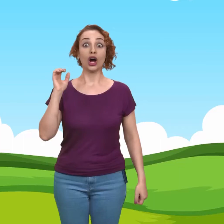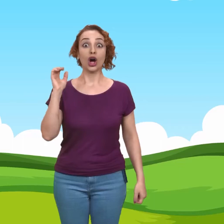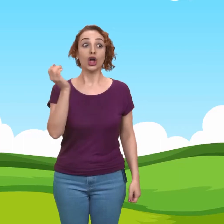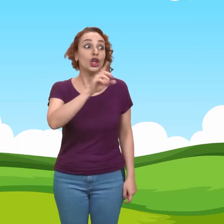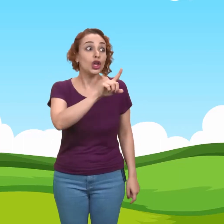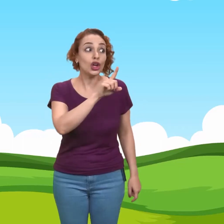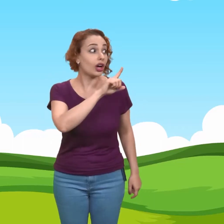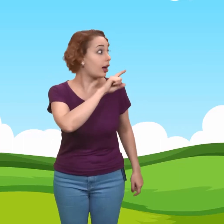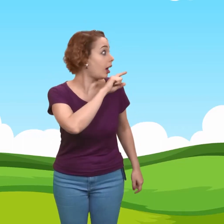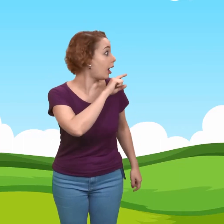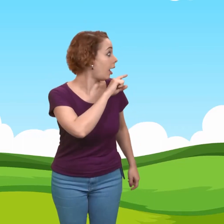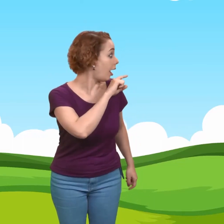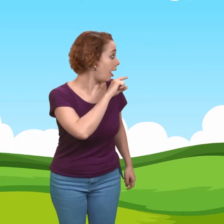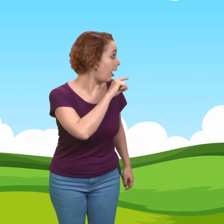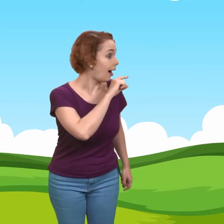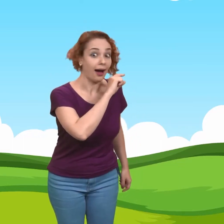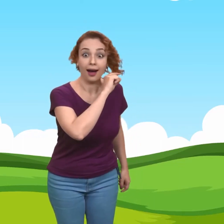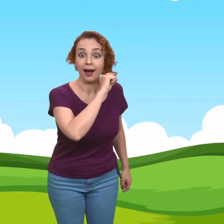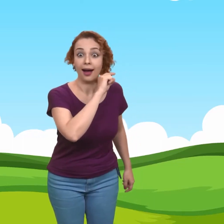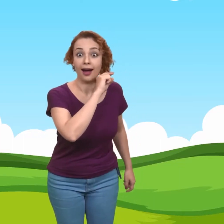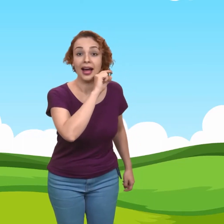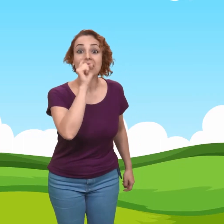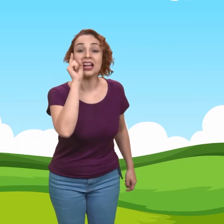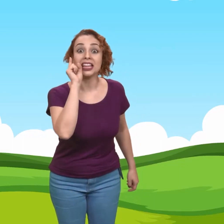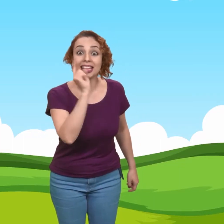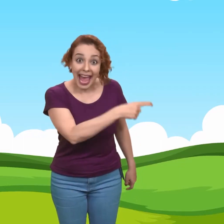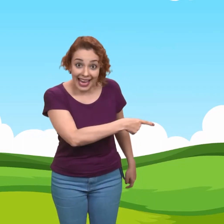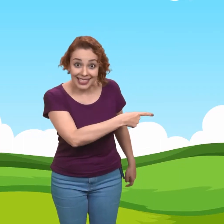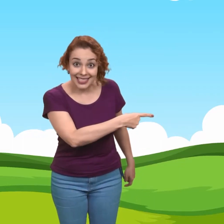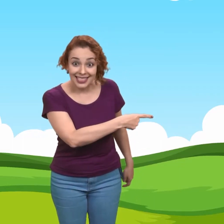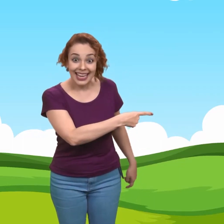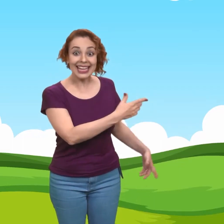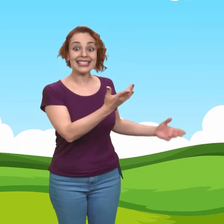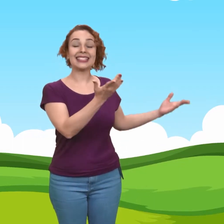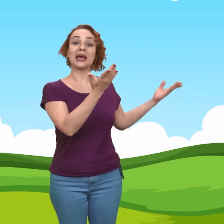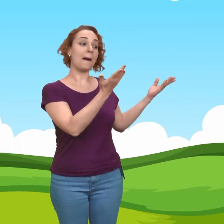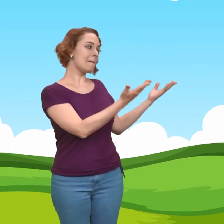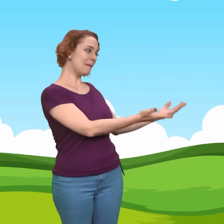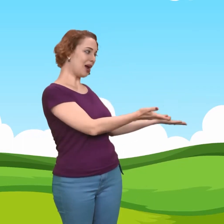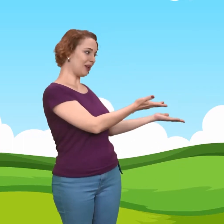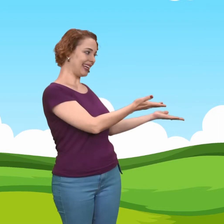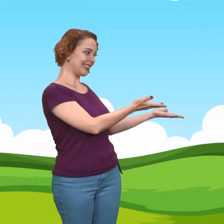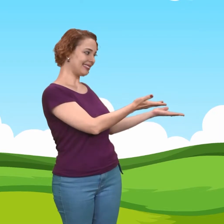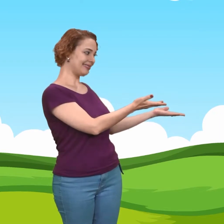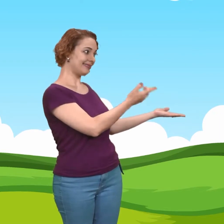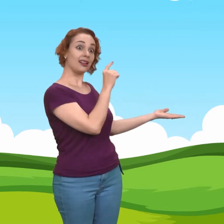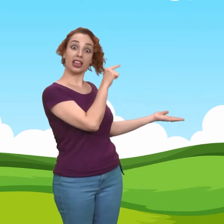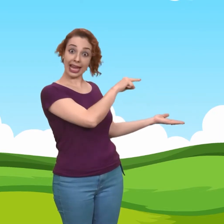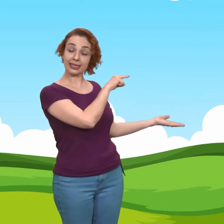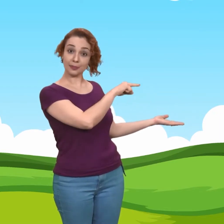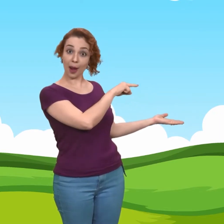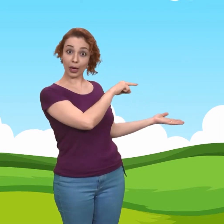Look! That is Mary. That is Mary.